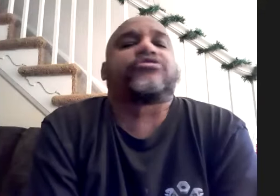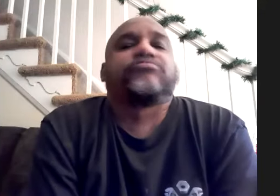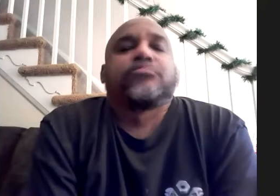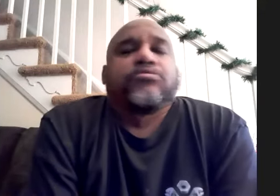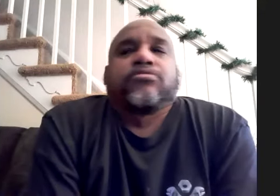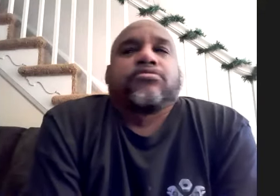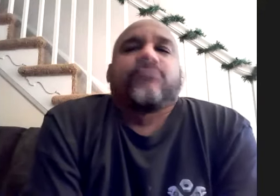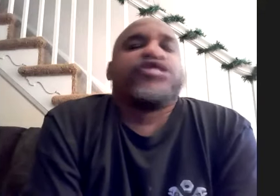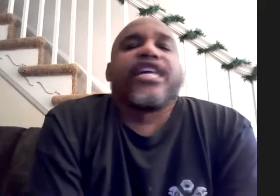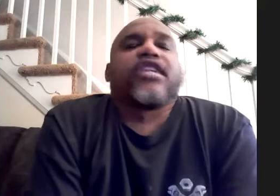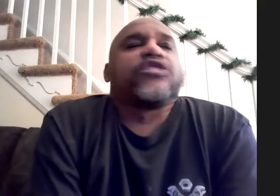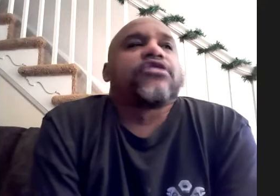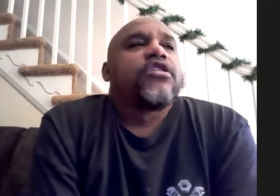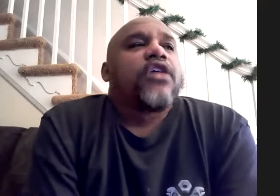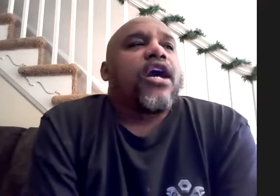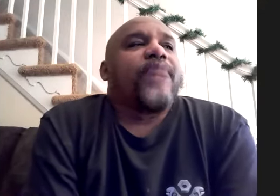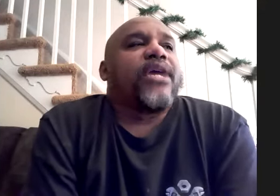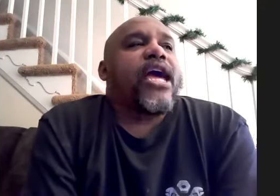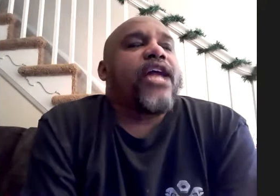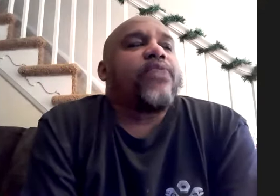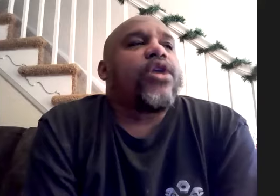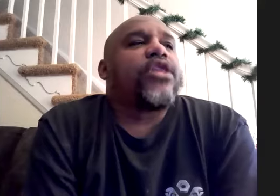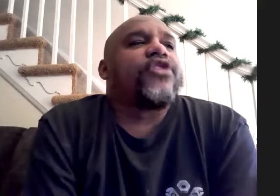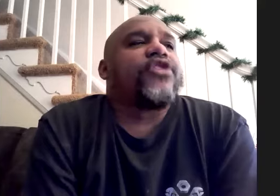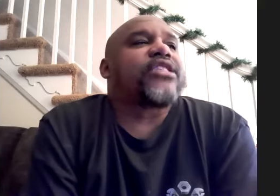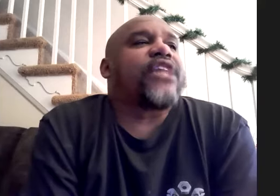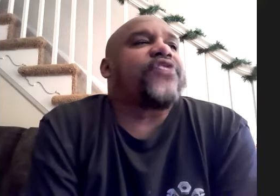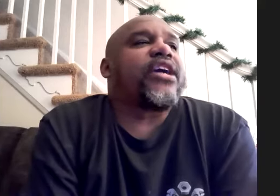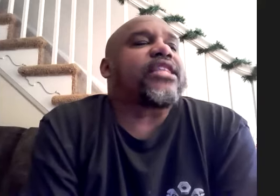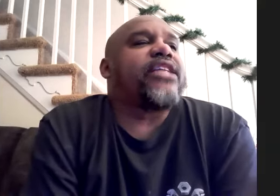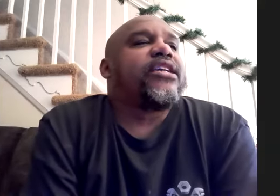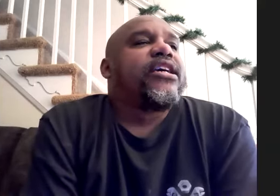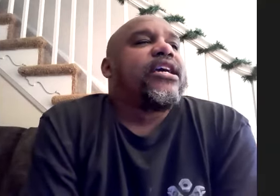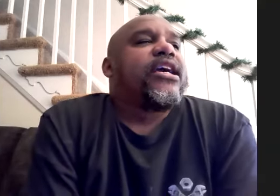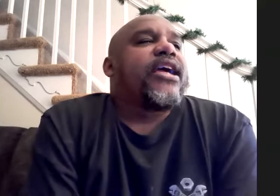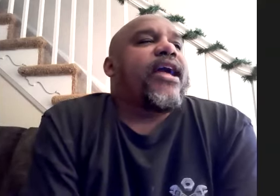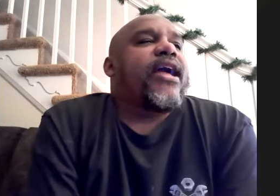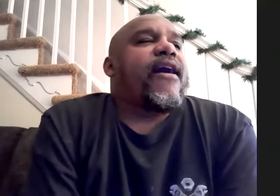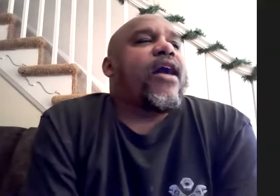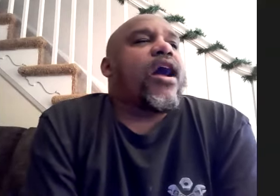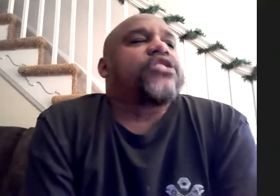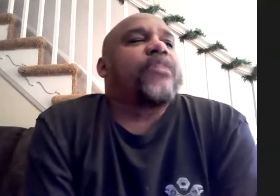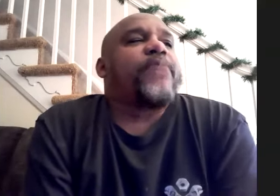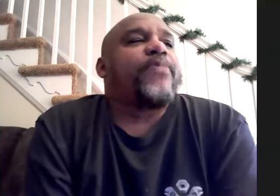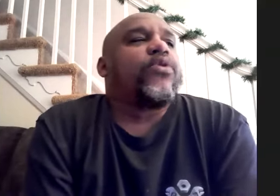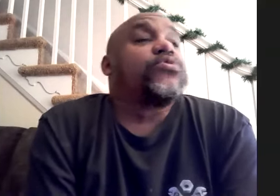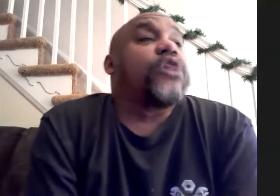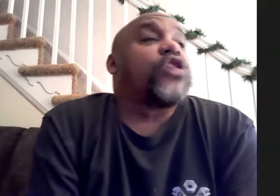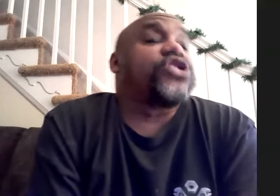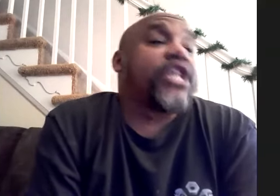are just ridiculous i mean and one of the songs i think that some people are sick of